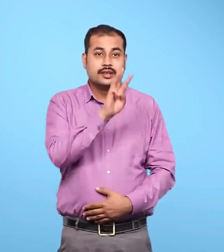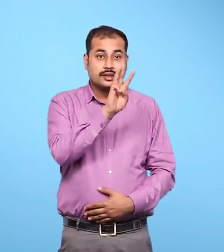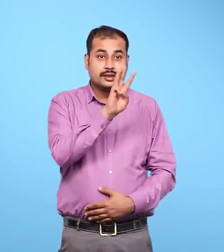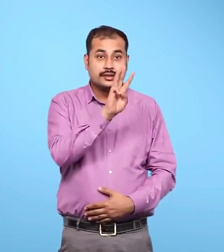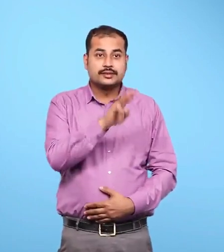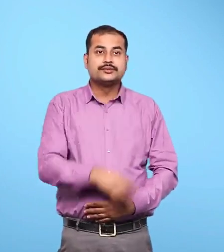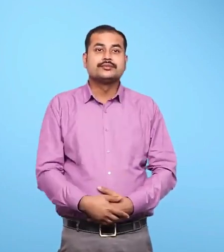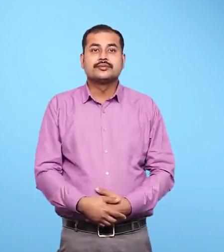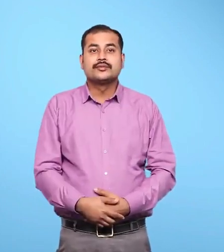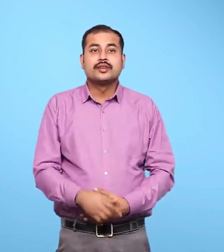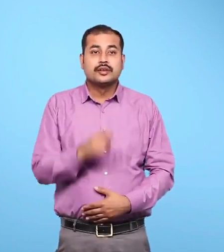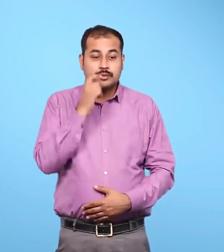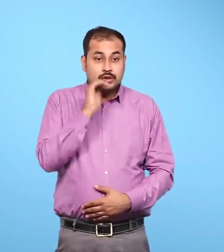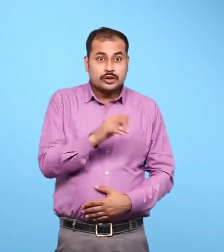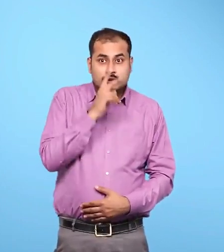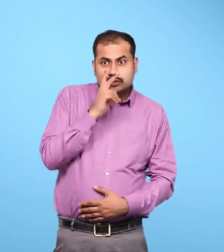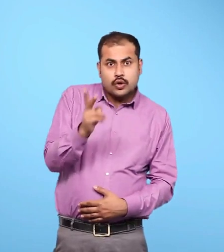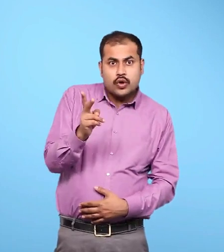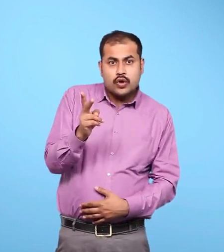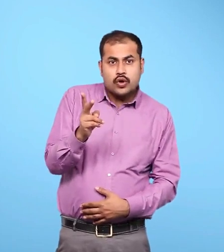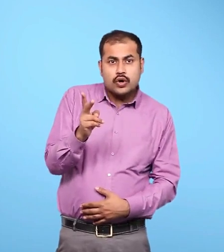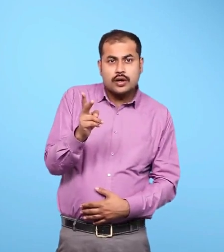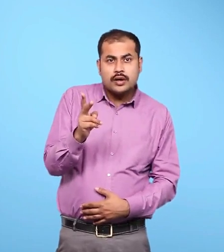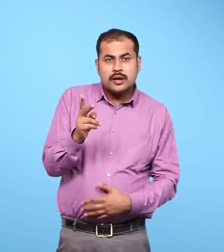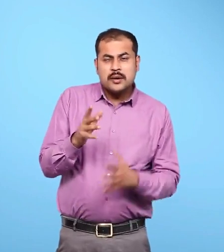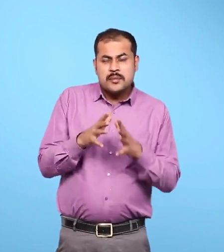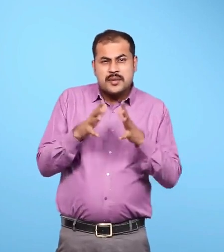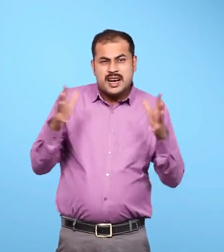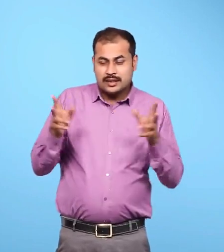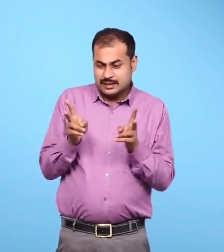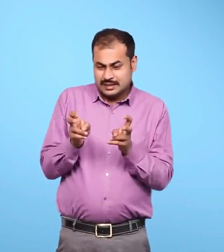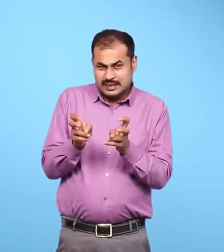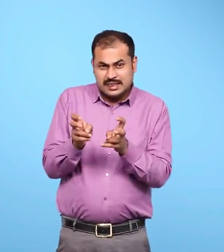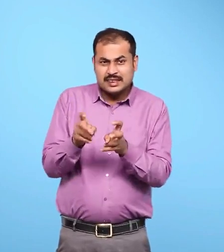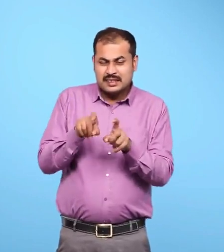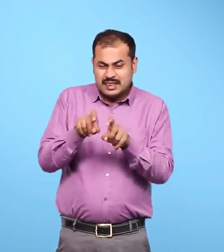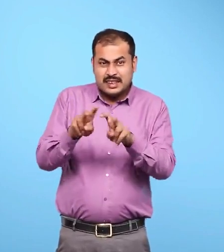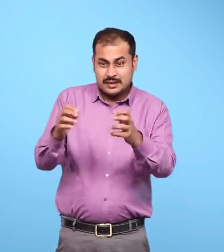A, E, O, U Big crab coming towards him.